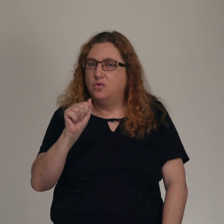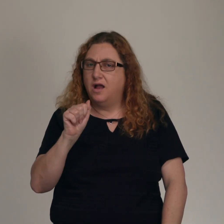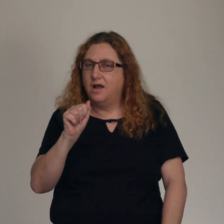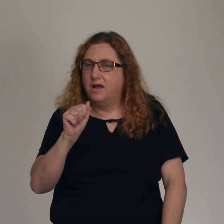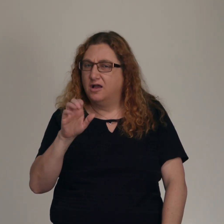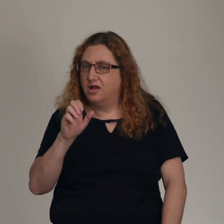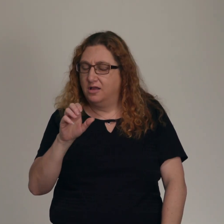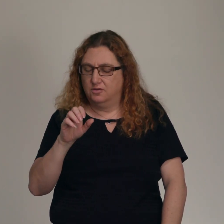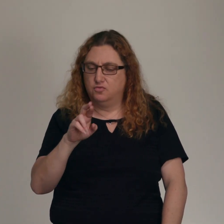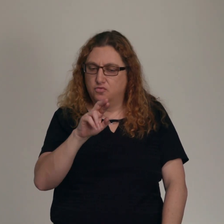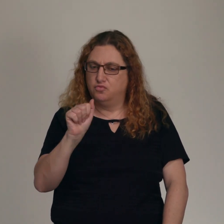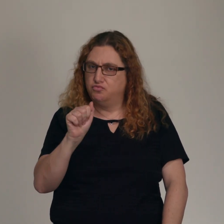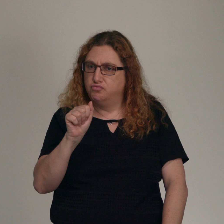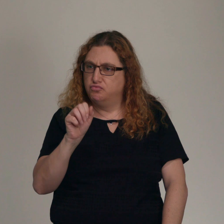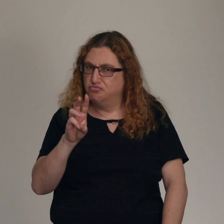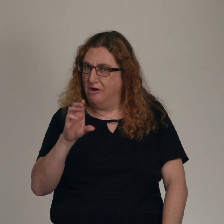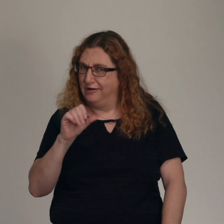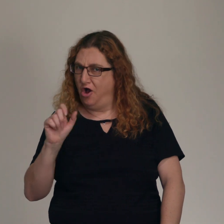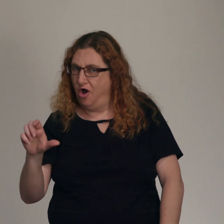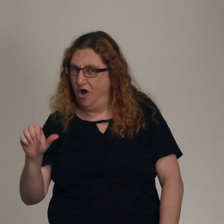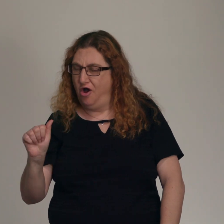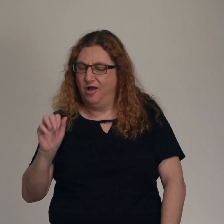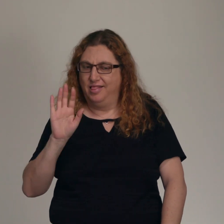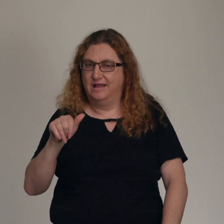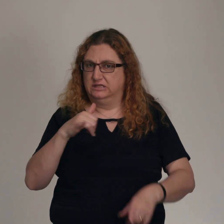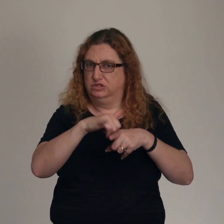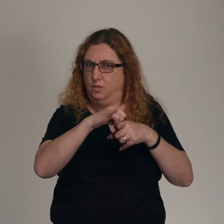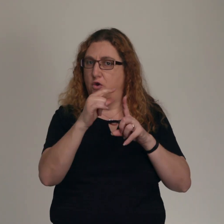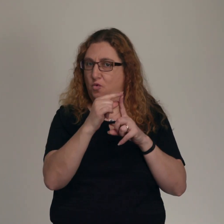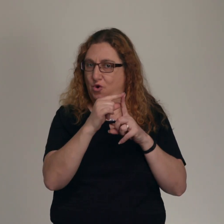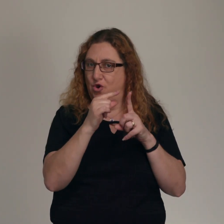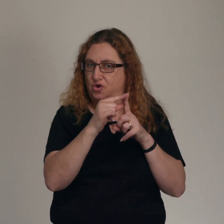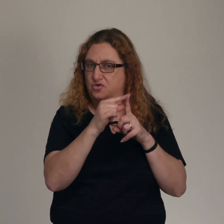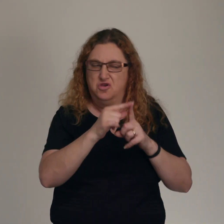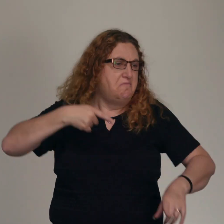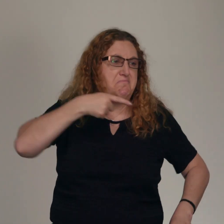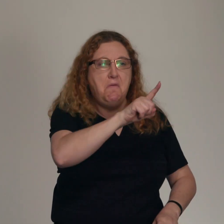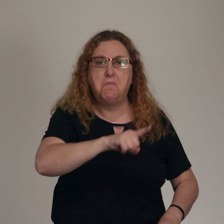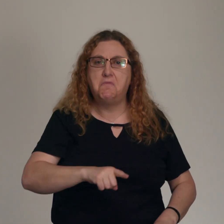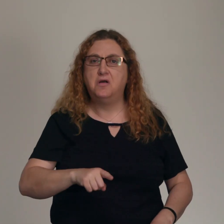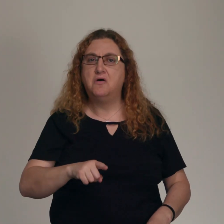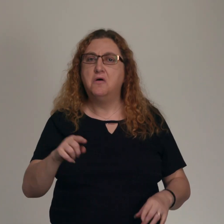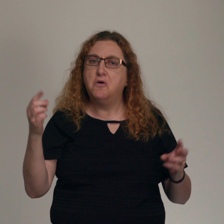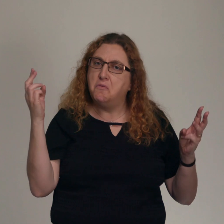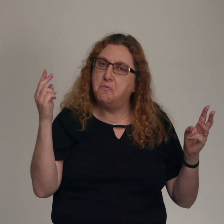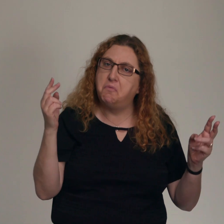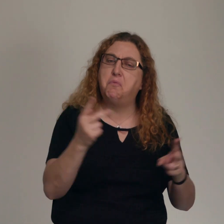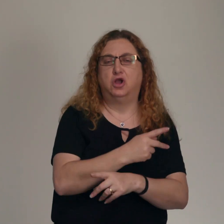swear word. It's a derogatory, offensive term. The kind of term you don't say